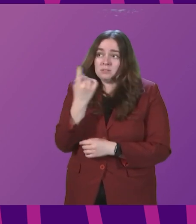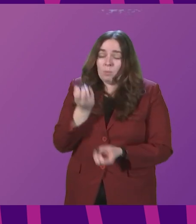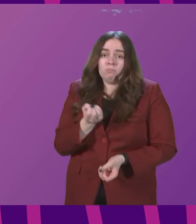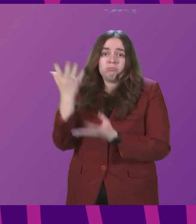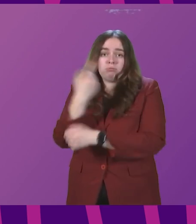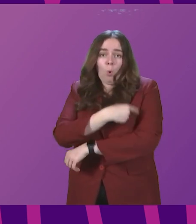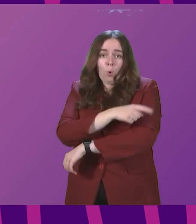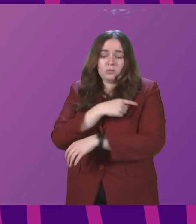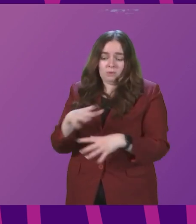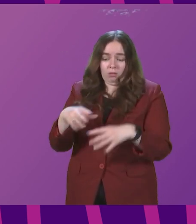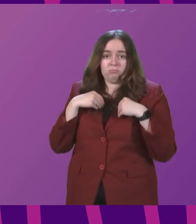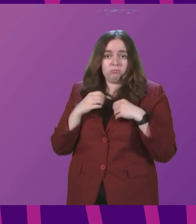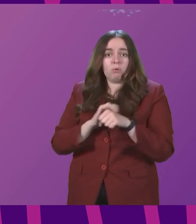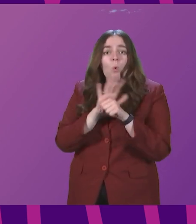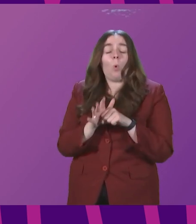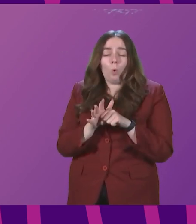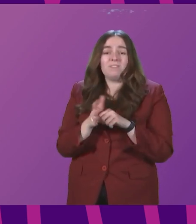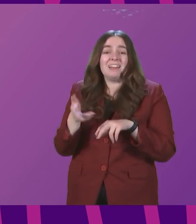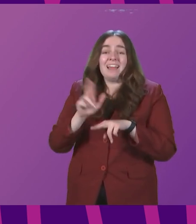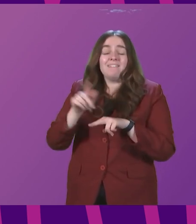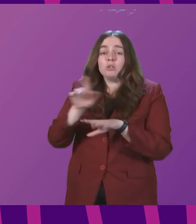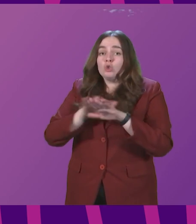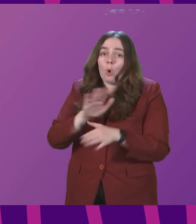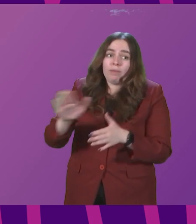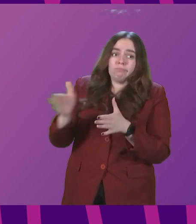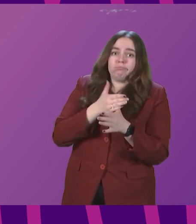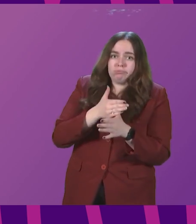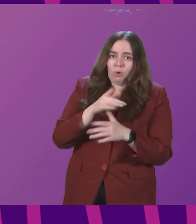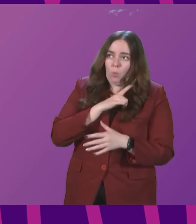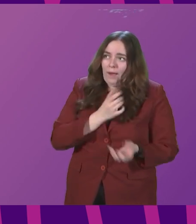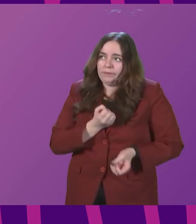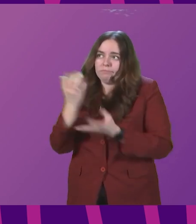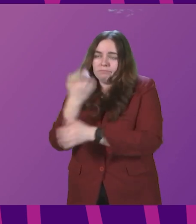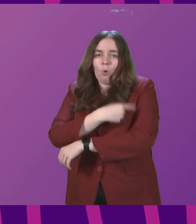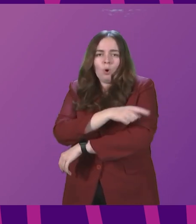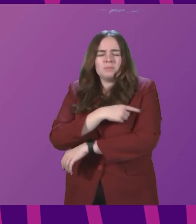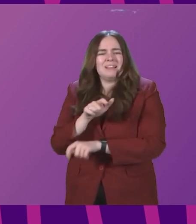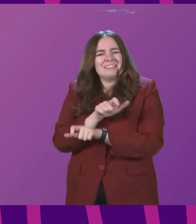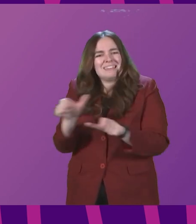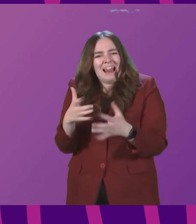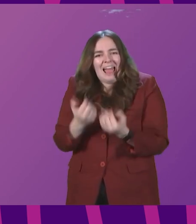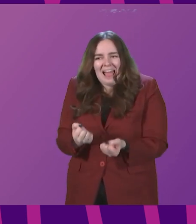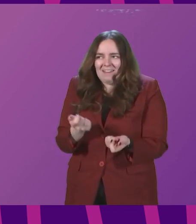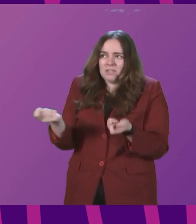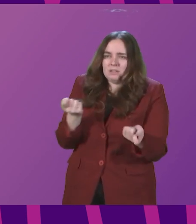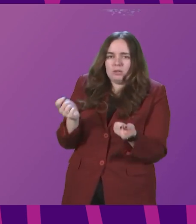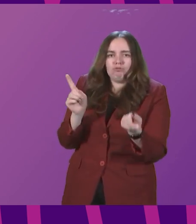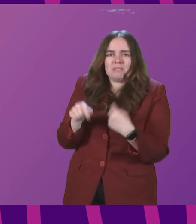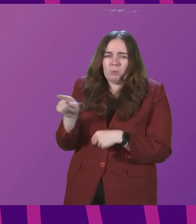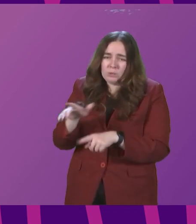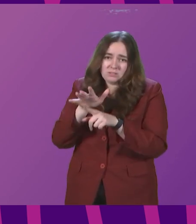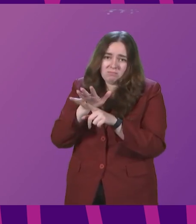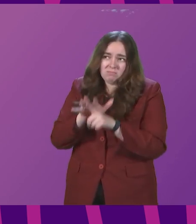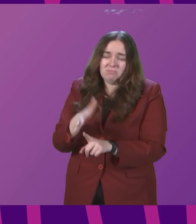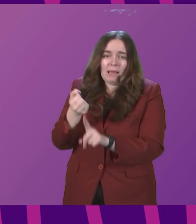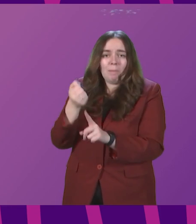with COVID, even if COVID is not their primary reason for admission, it still triggers a response that has a massive impact on the National Health